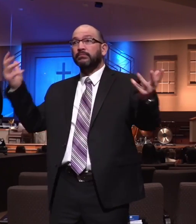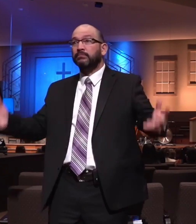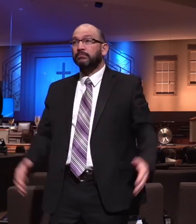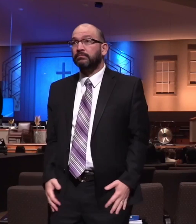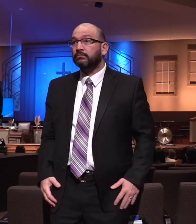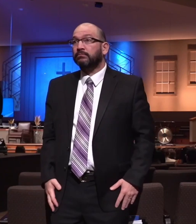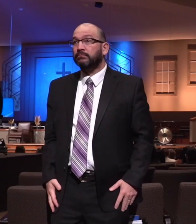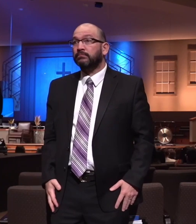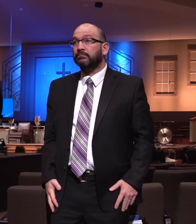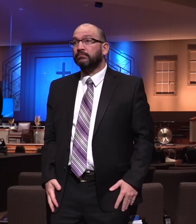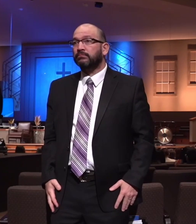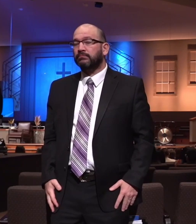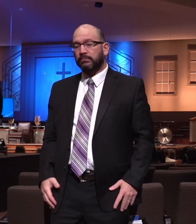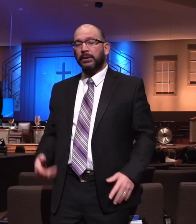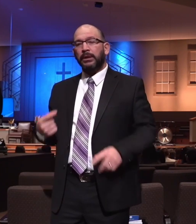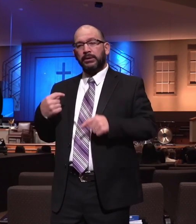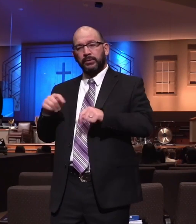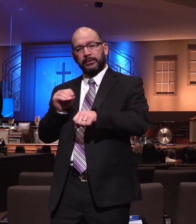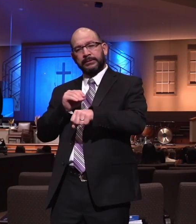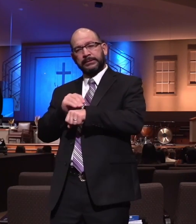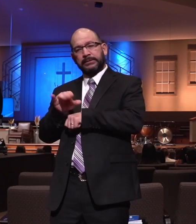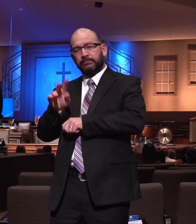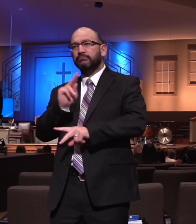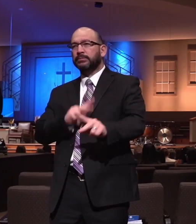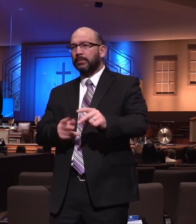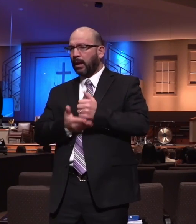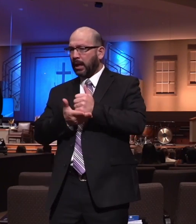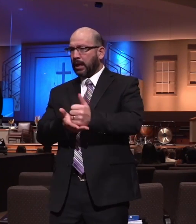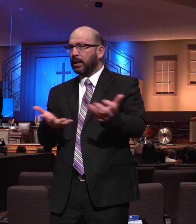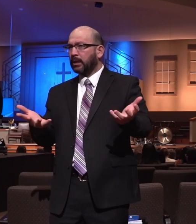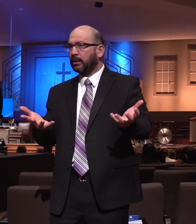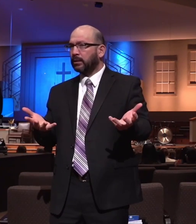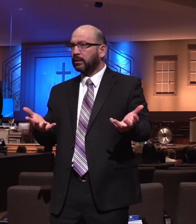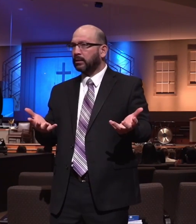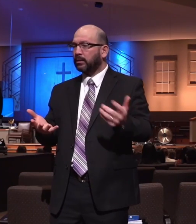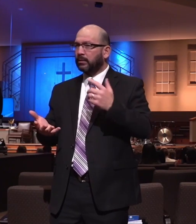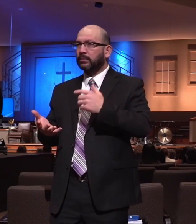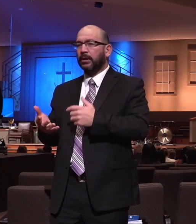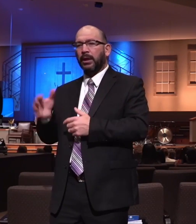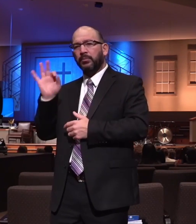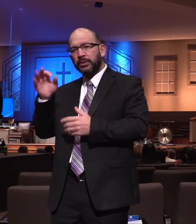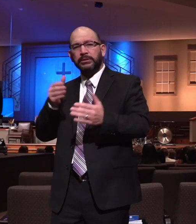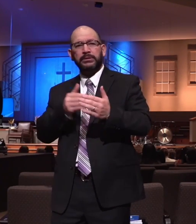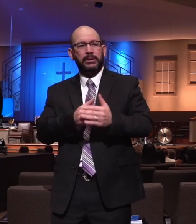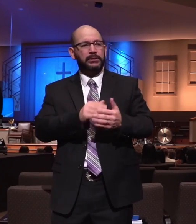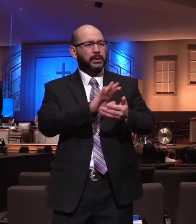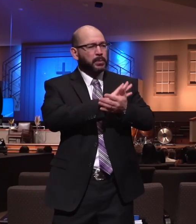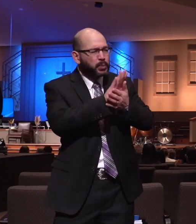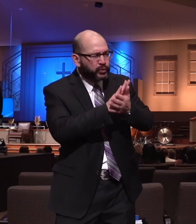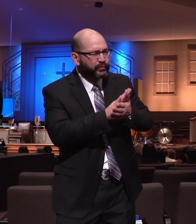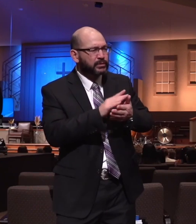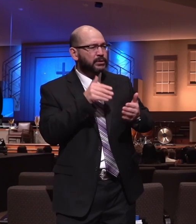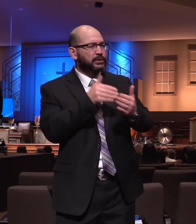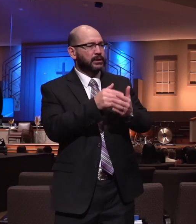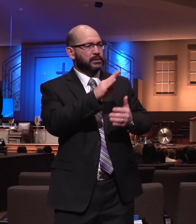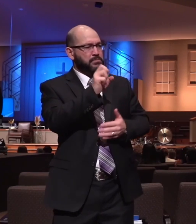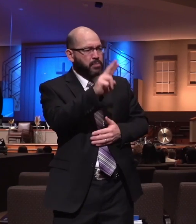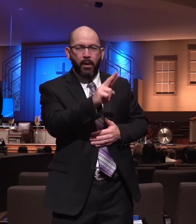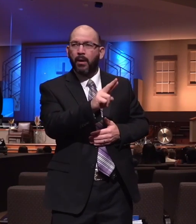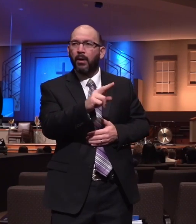I try to counsel and help people. You sometimes say, why do you preach against the movies or the bars or this or that? When you spend as much time as a